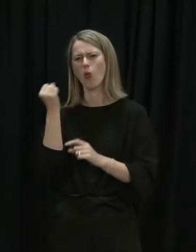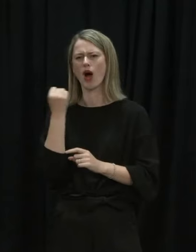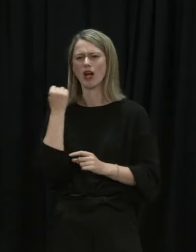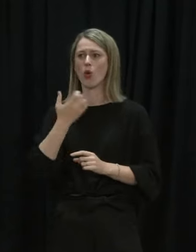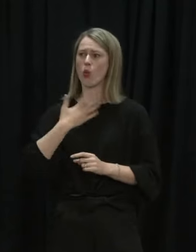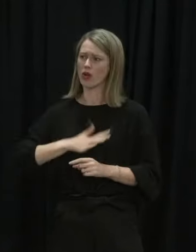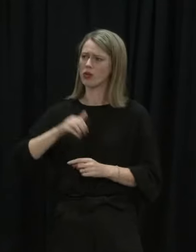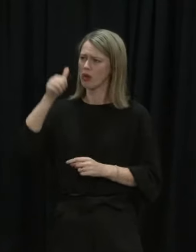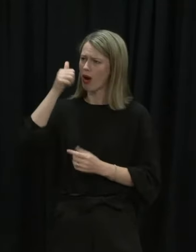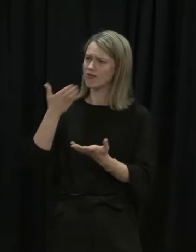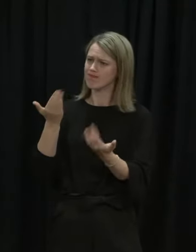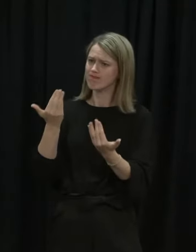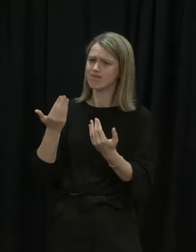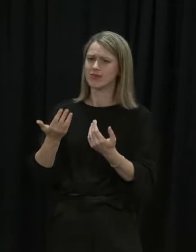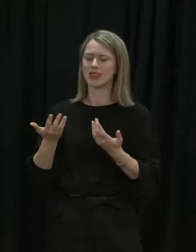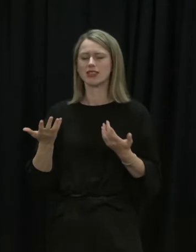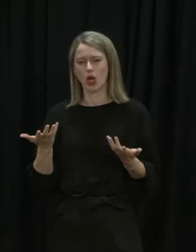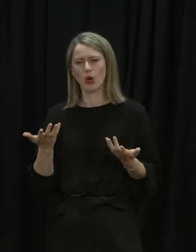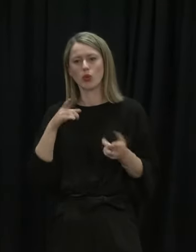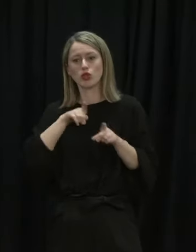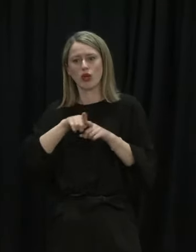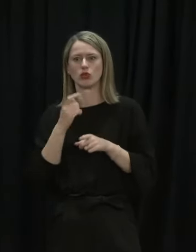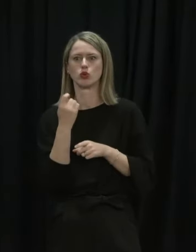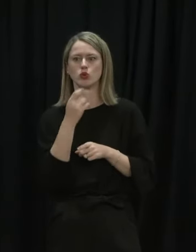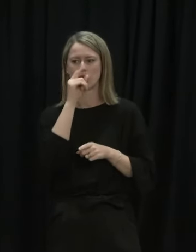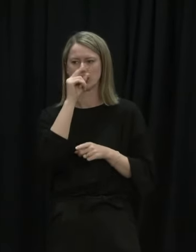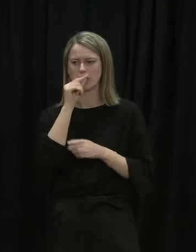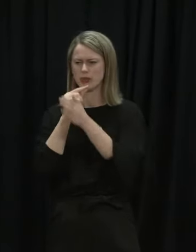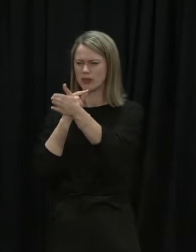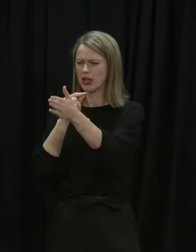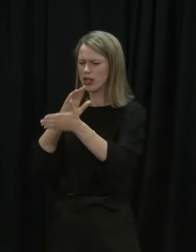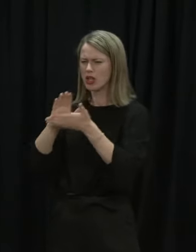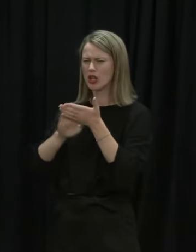Waikato will want certainty in which case we'll try to do it this evening